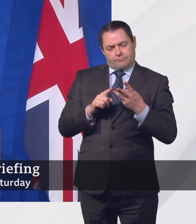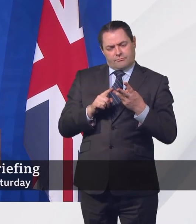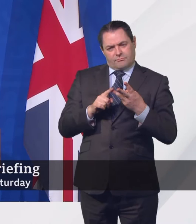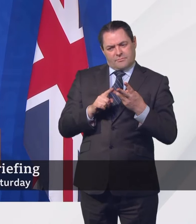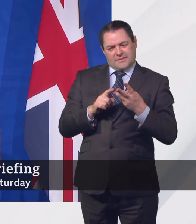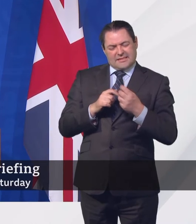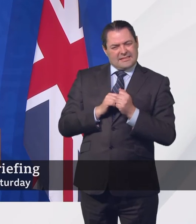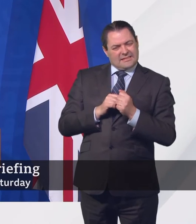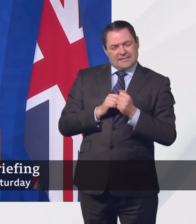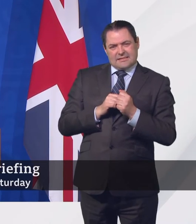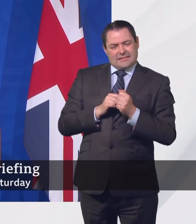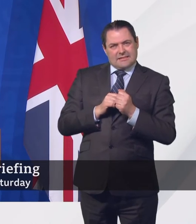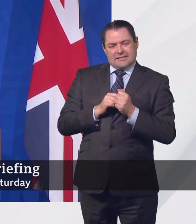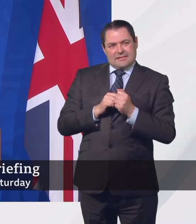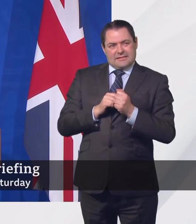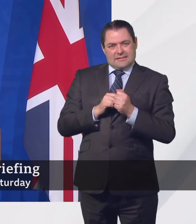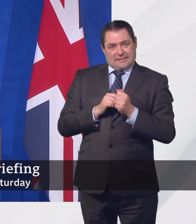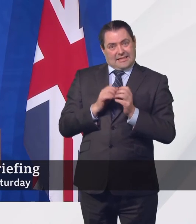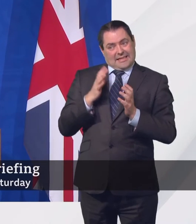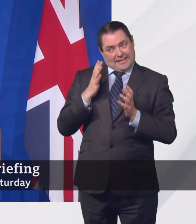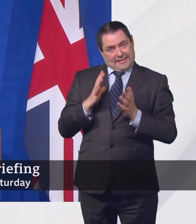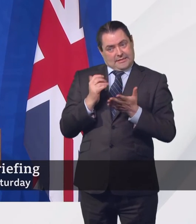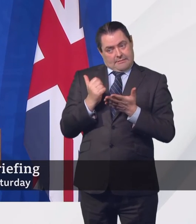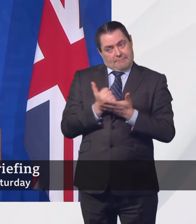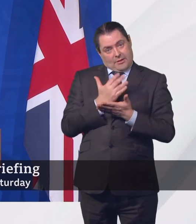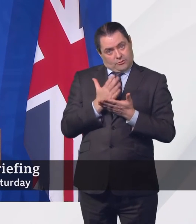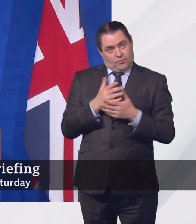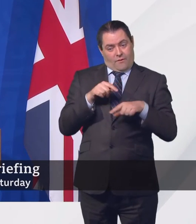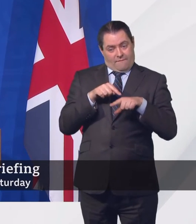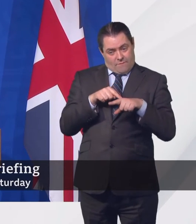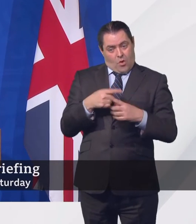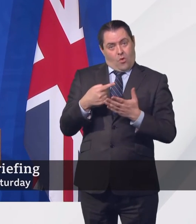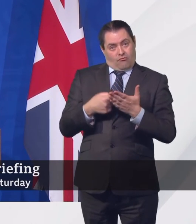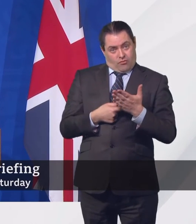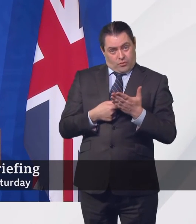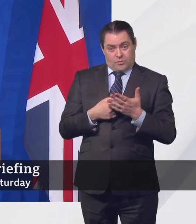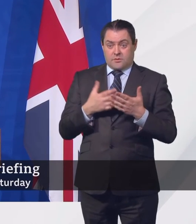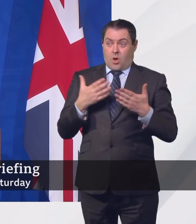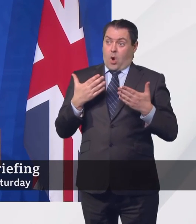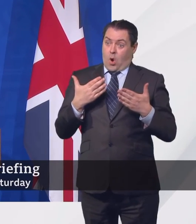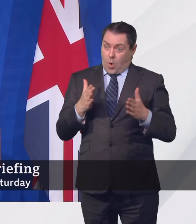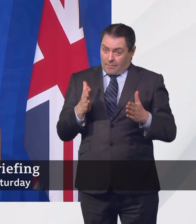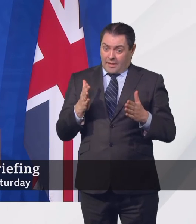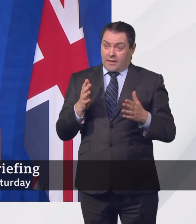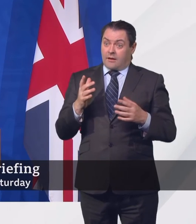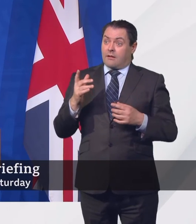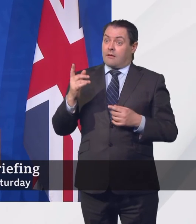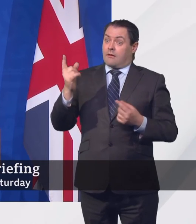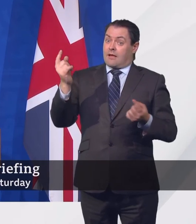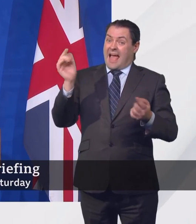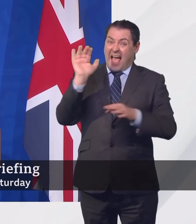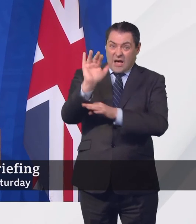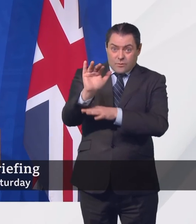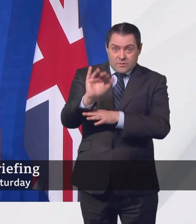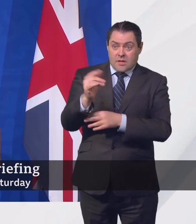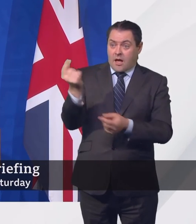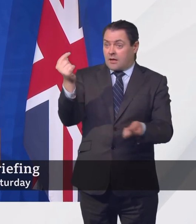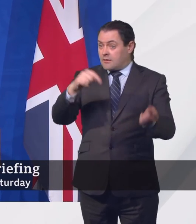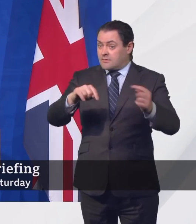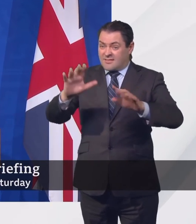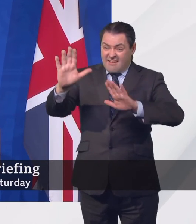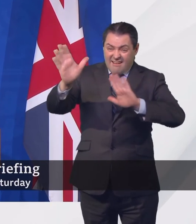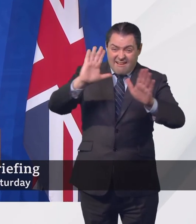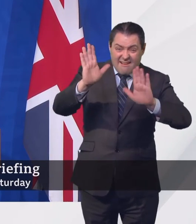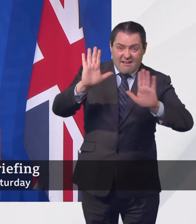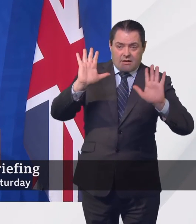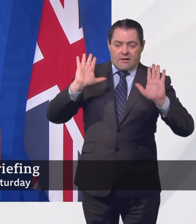you know, just make sure that we are cautious in our approach. I think that's the way to get the results that